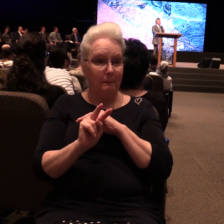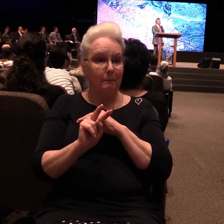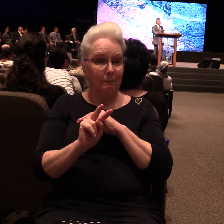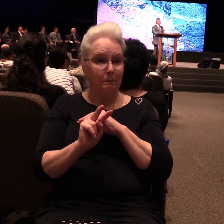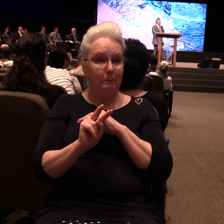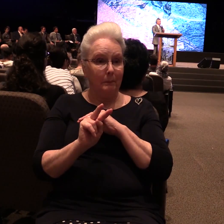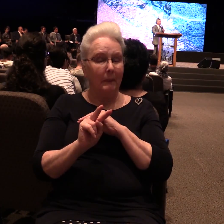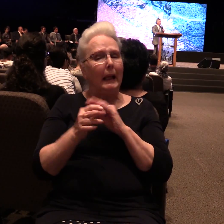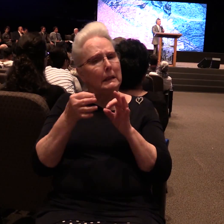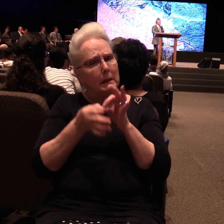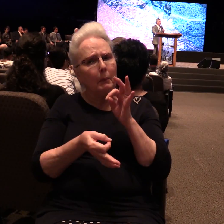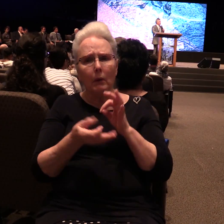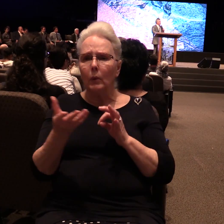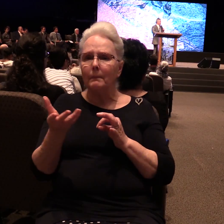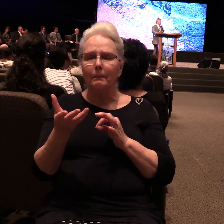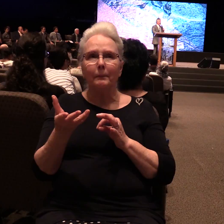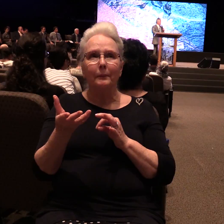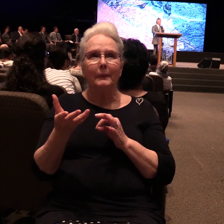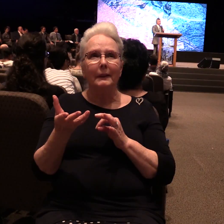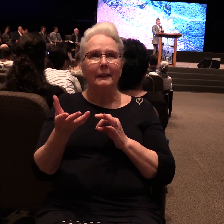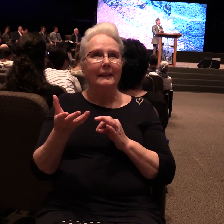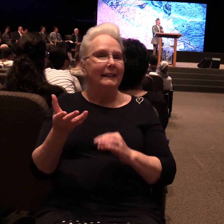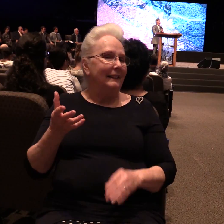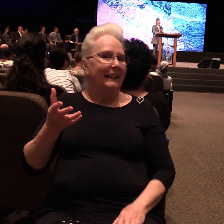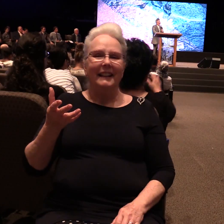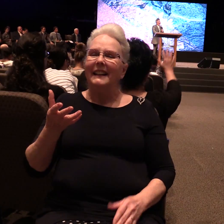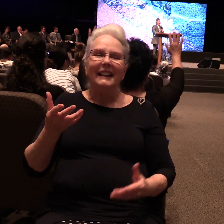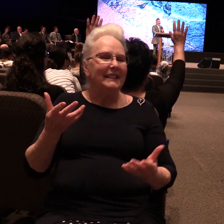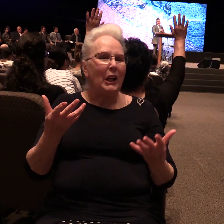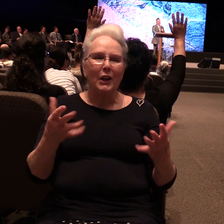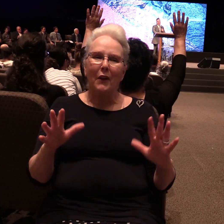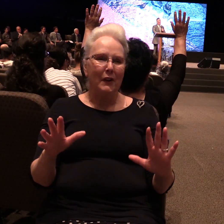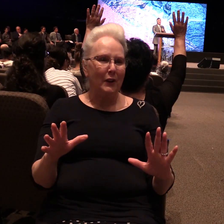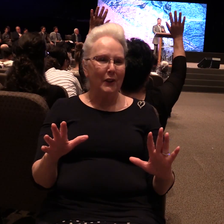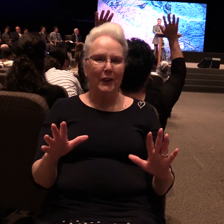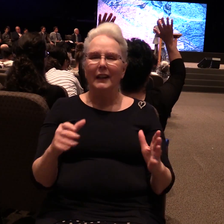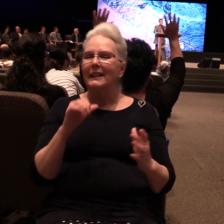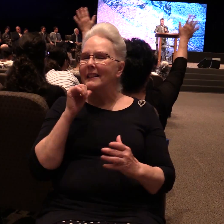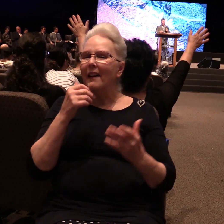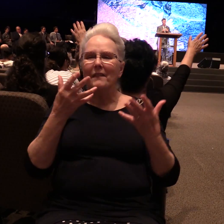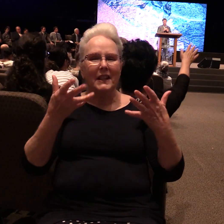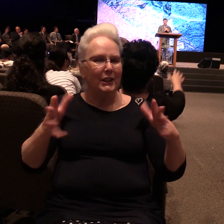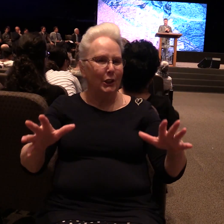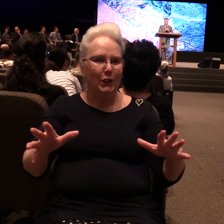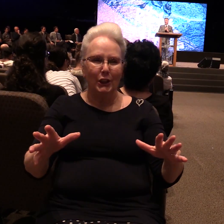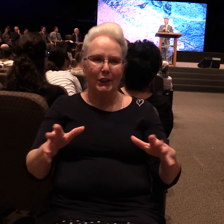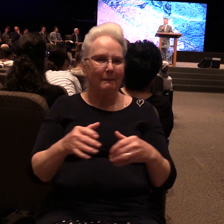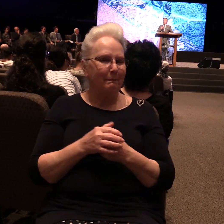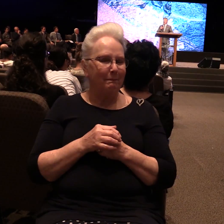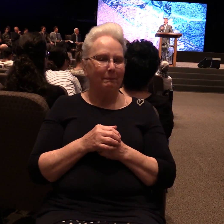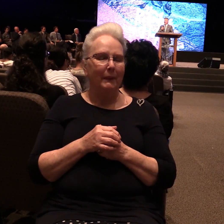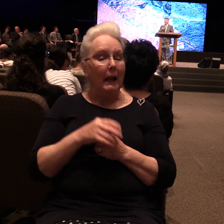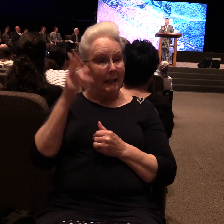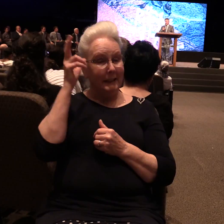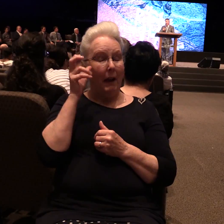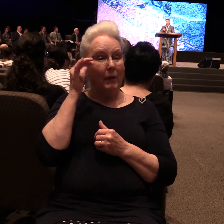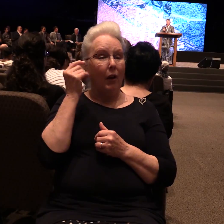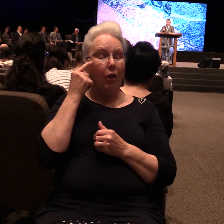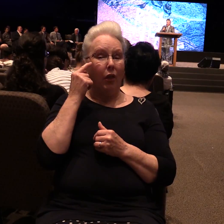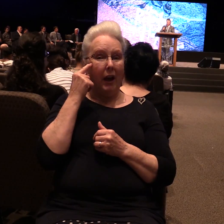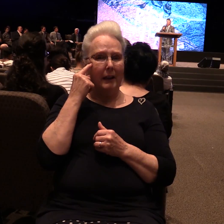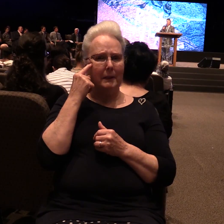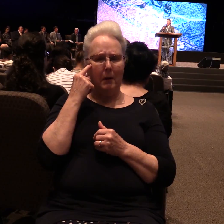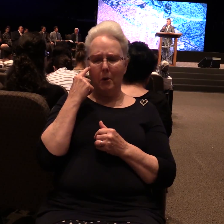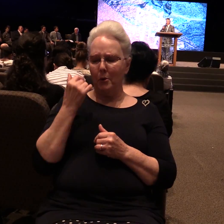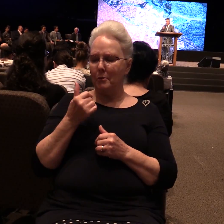And it's simply this. It's not over. It's not over. The devil thought it had the last